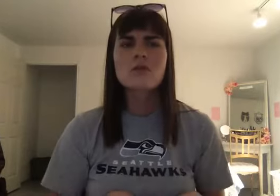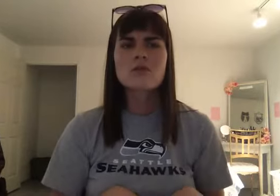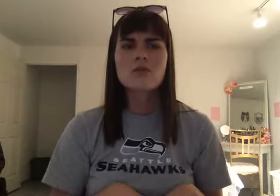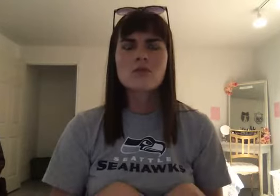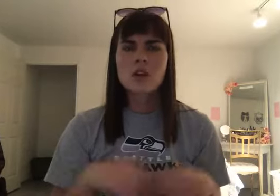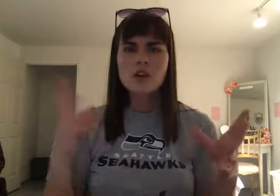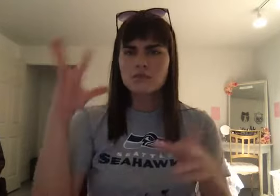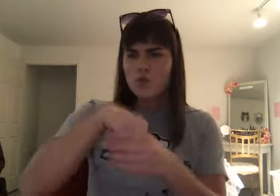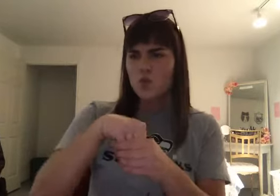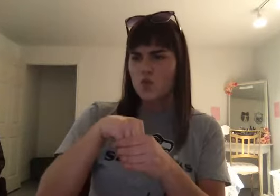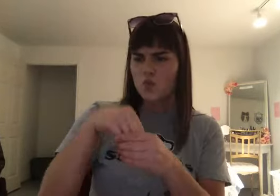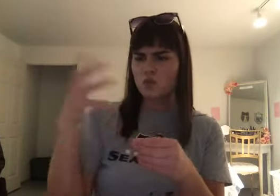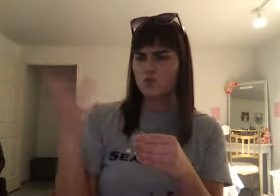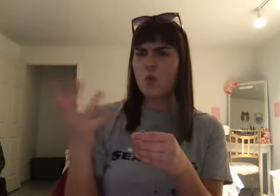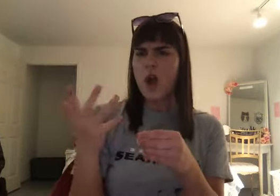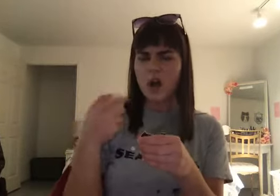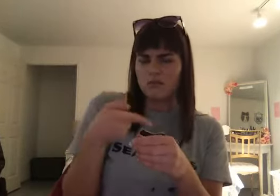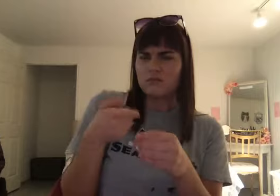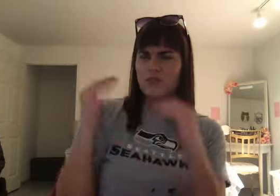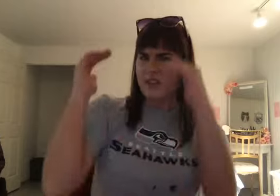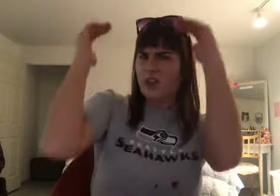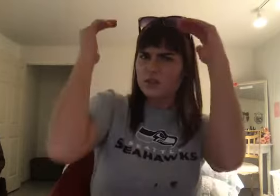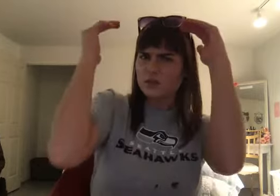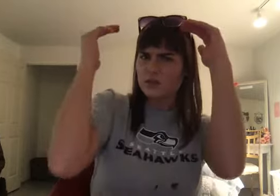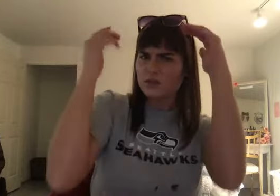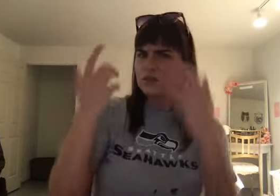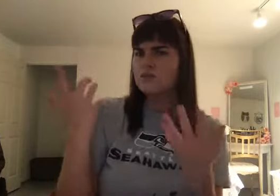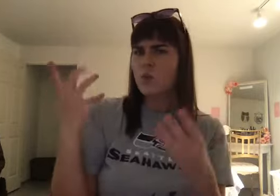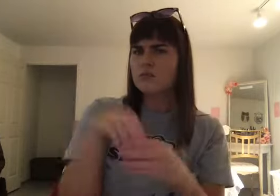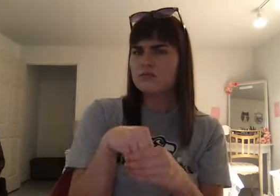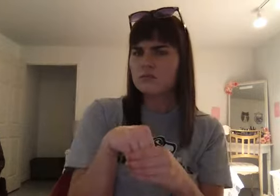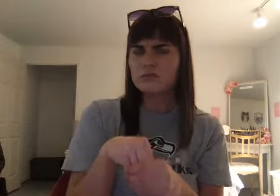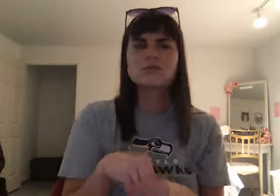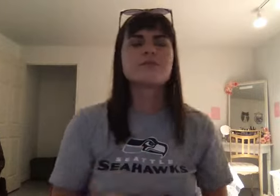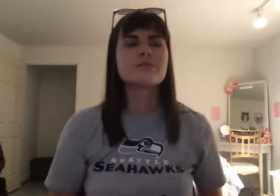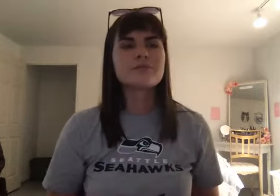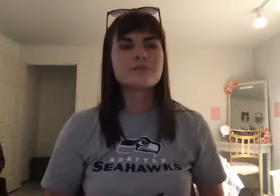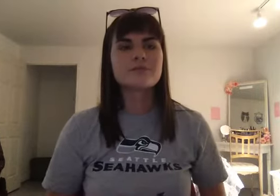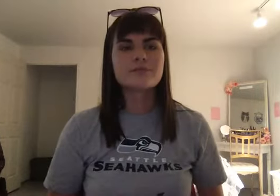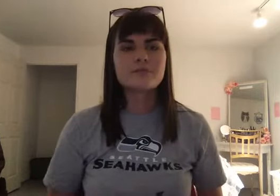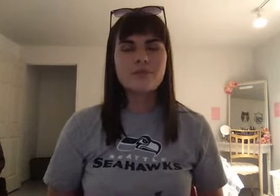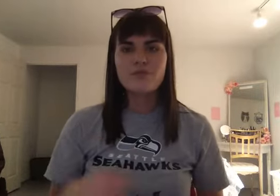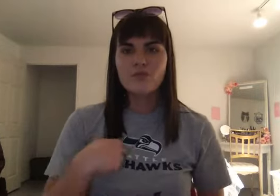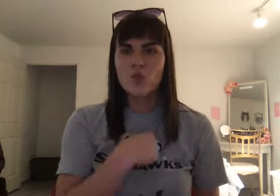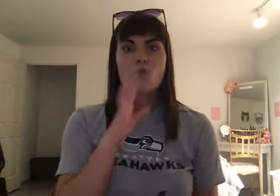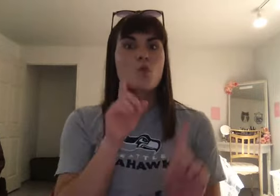necessary for it to really advance and flourish? So let's take a look at answering those questions while looking at